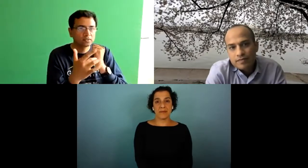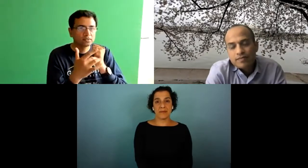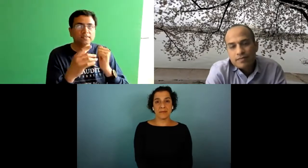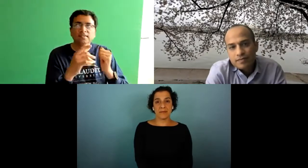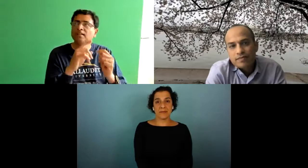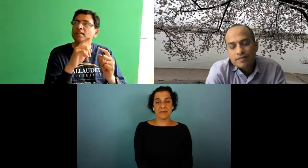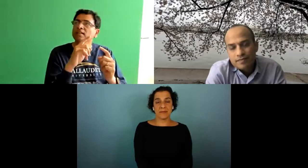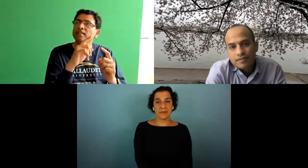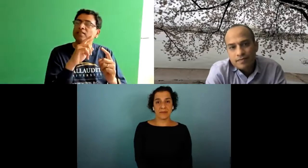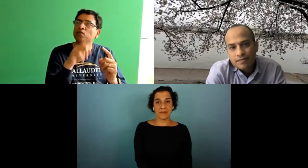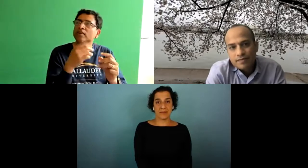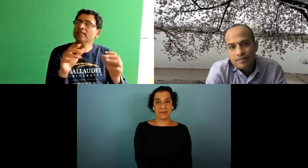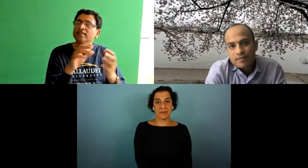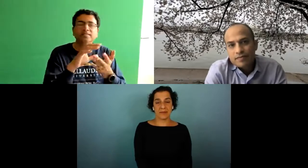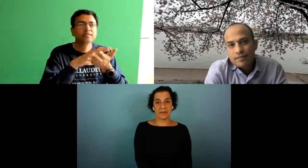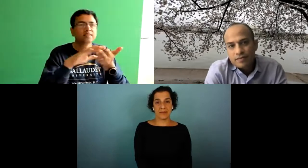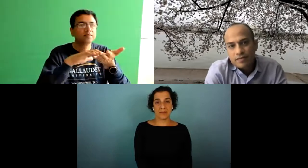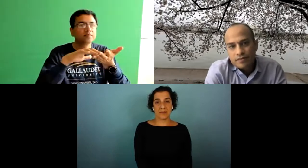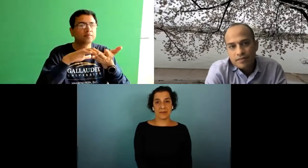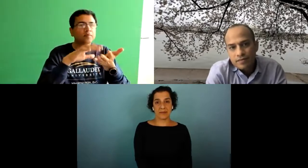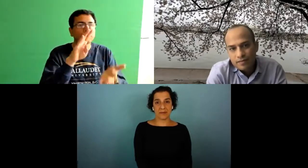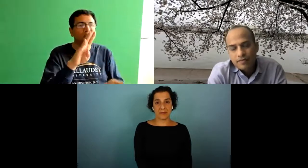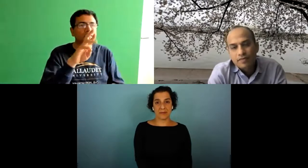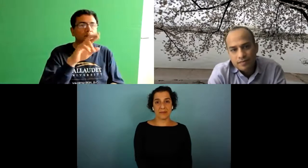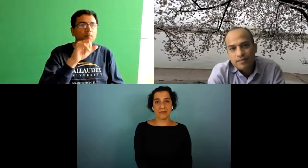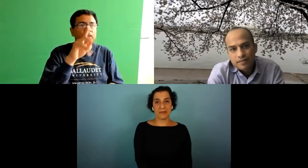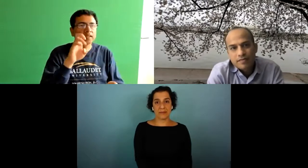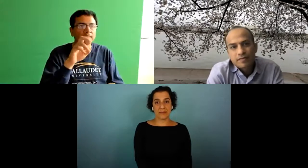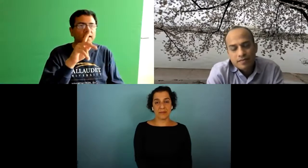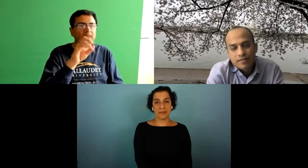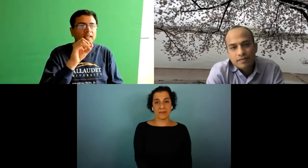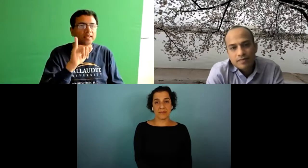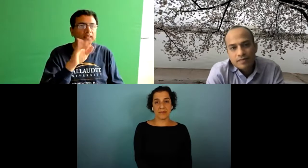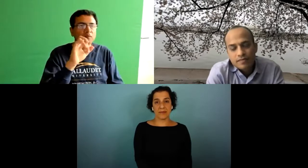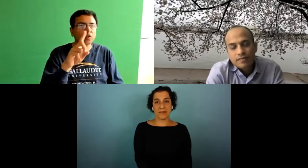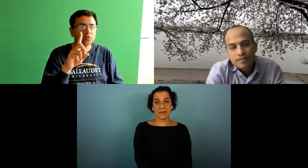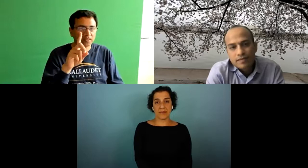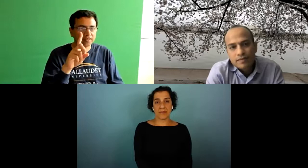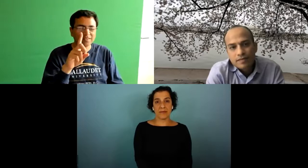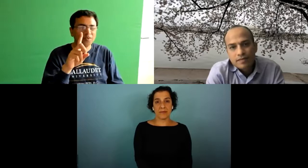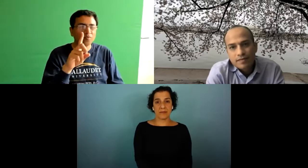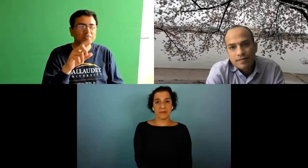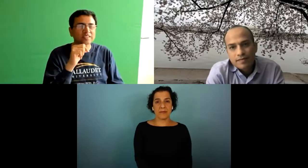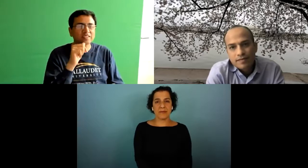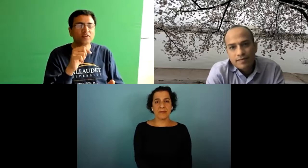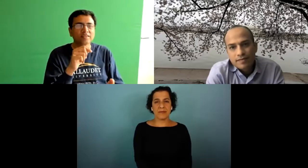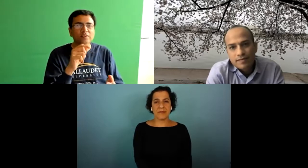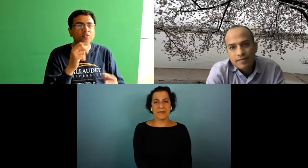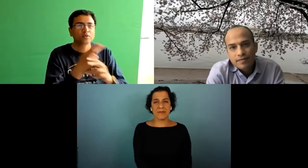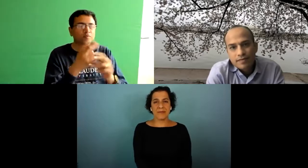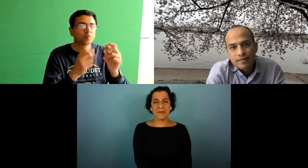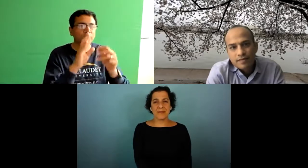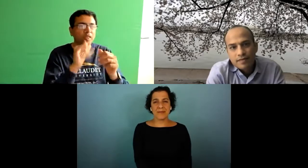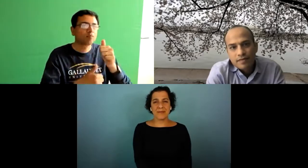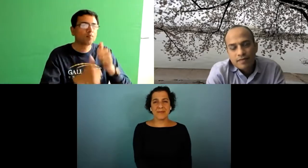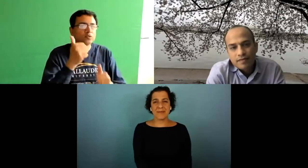potentially solve some of the issues communication issues that deafblind people face this would be akin to having